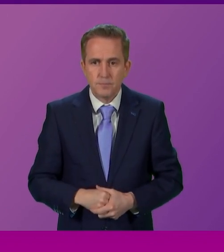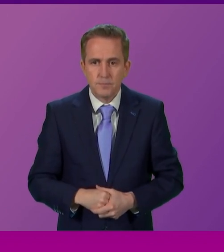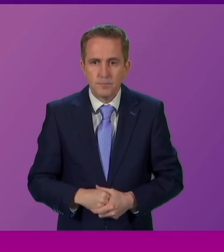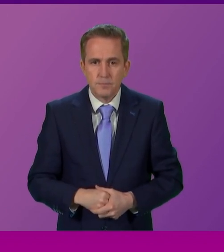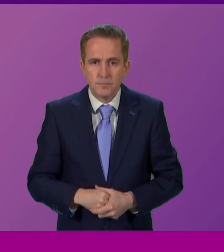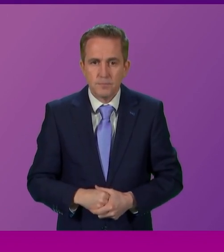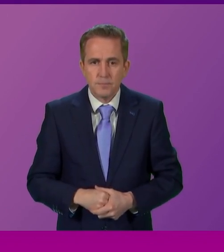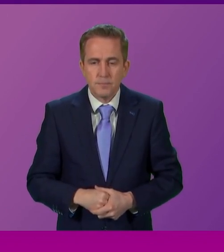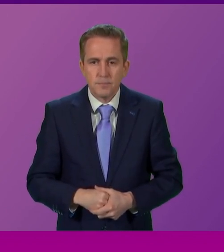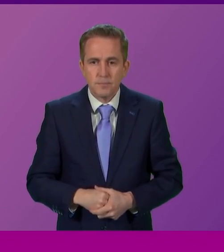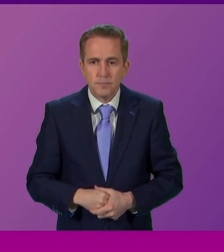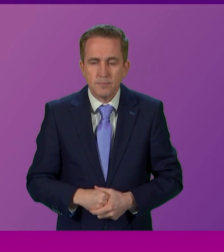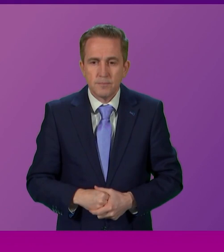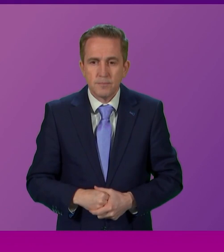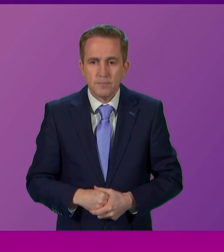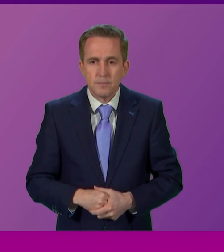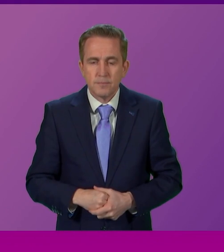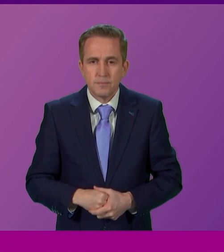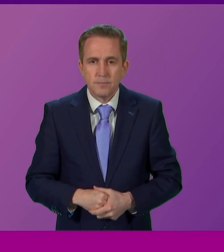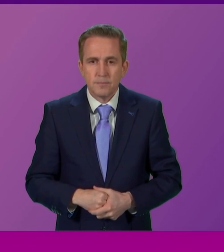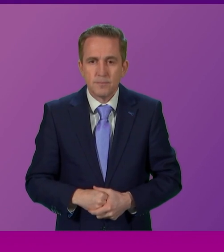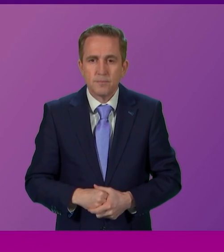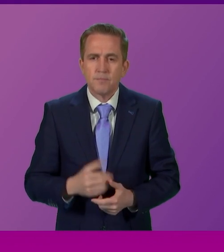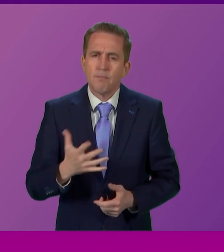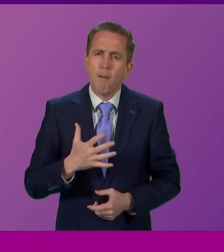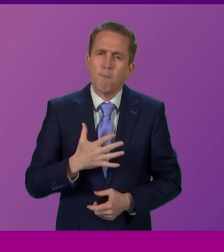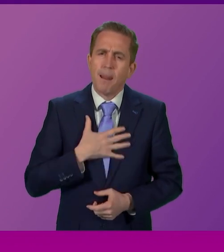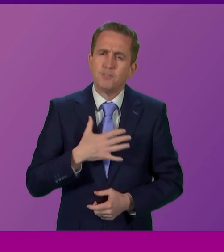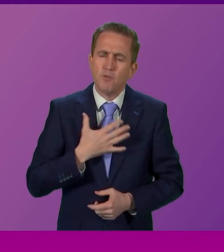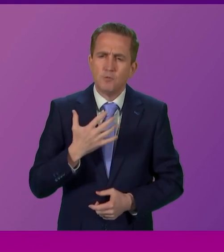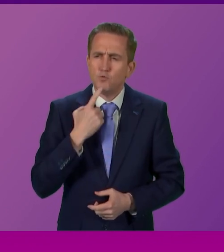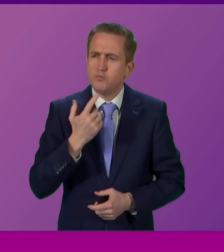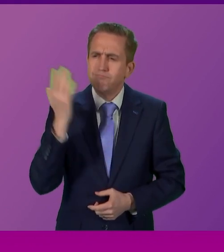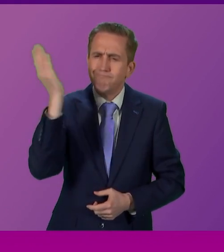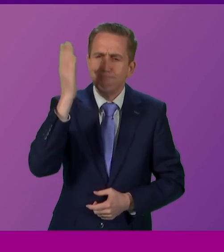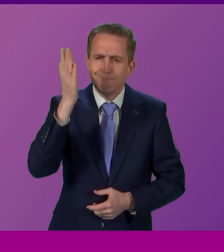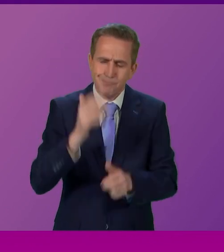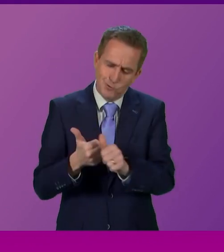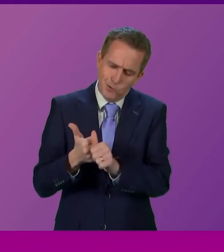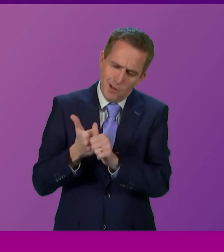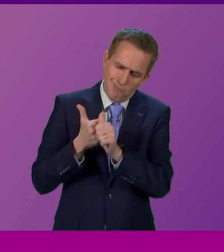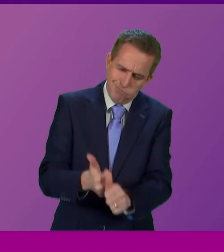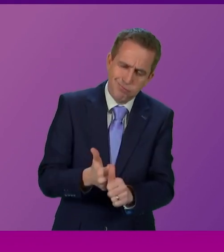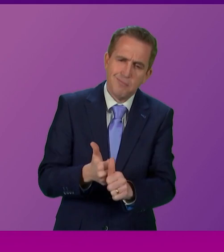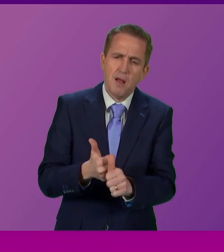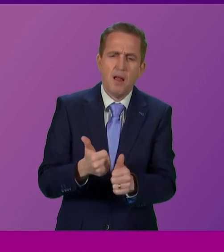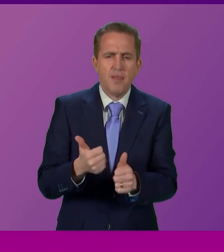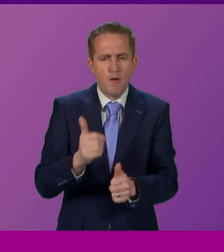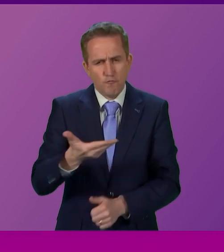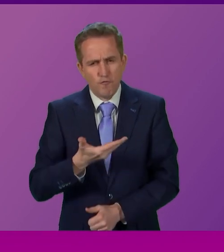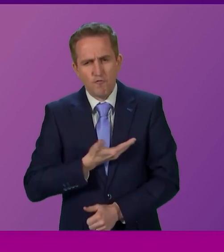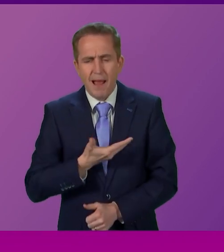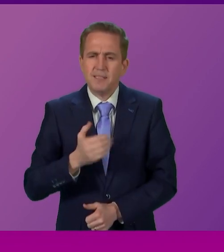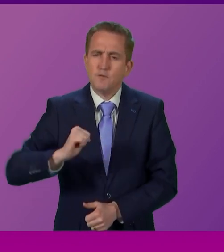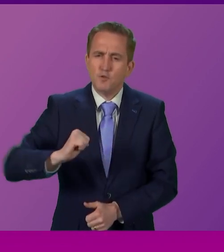Thank you, presiding officer. It gives me great pleasure to speak in this debate and add my voice to the just and democratic cause of